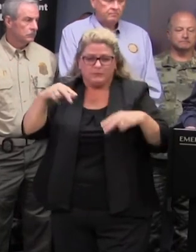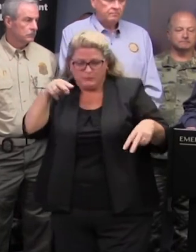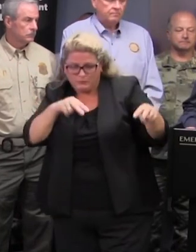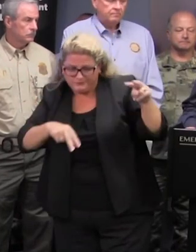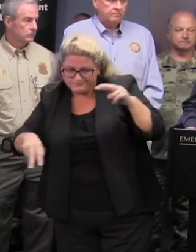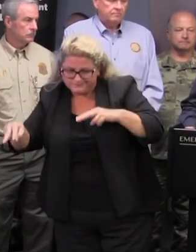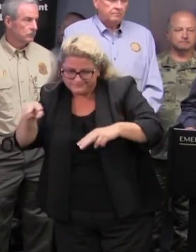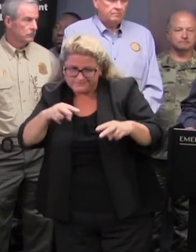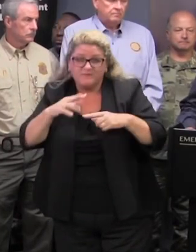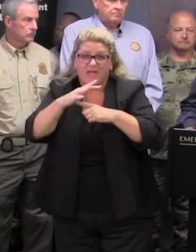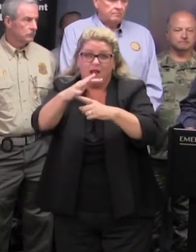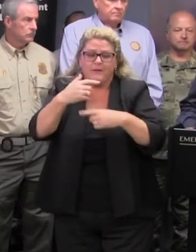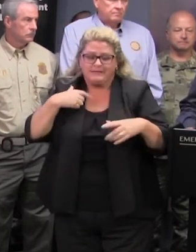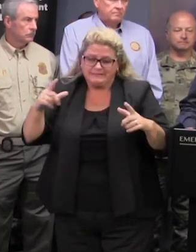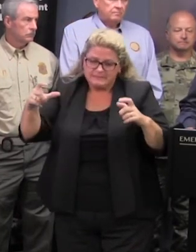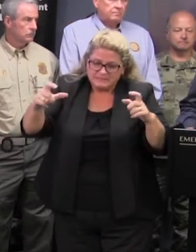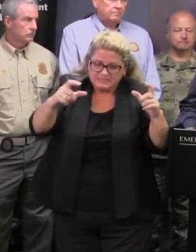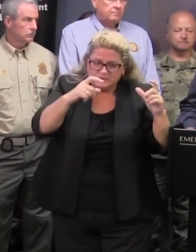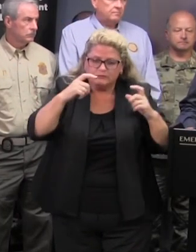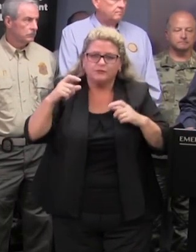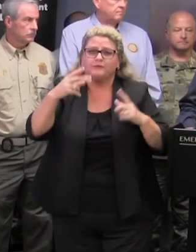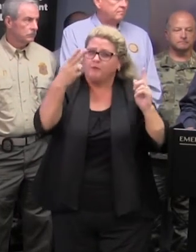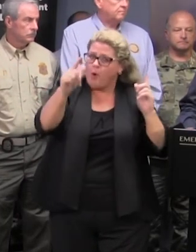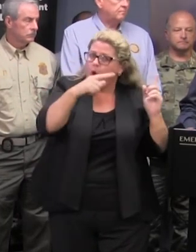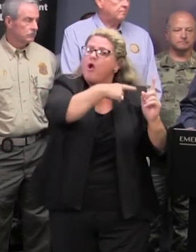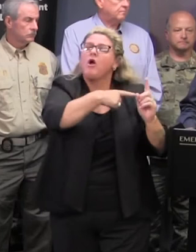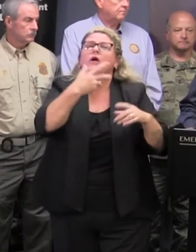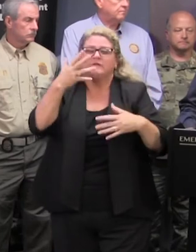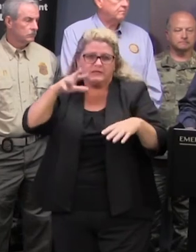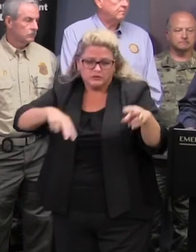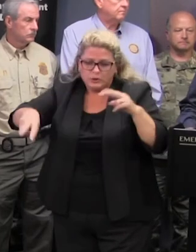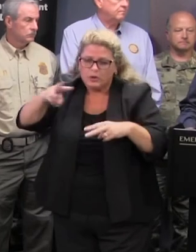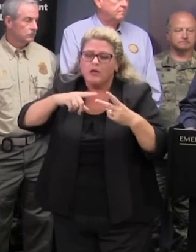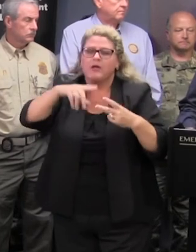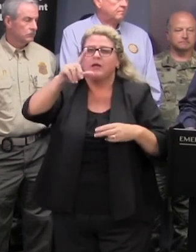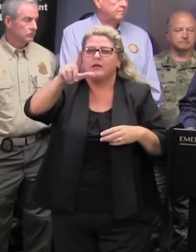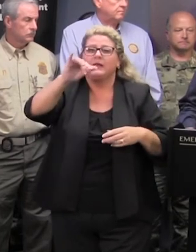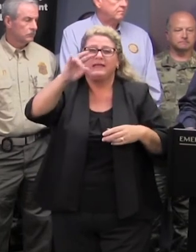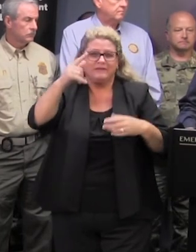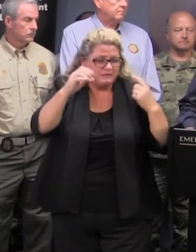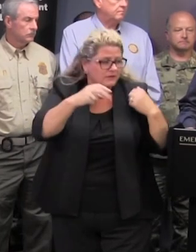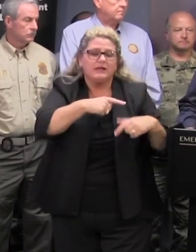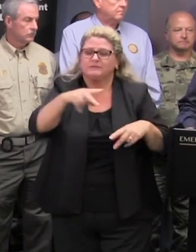from helicopter and taking photographs ms hall has been there the general has been there and